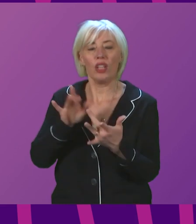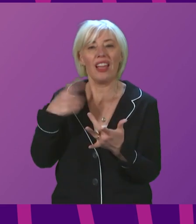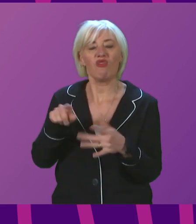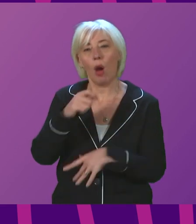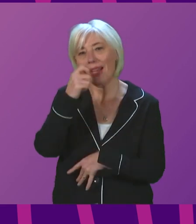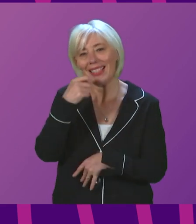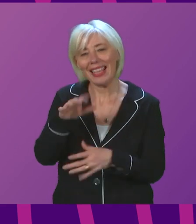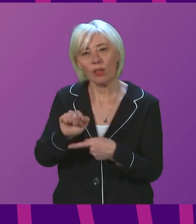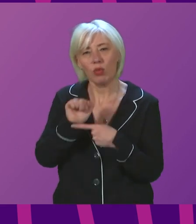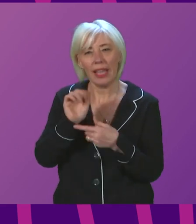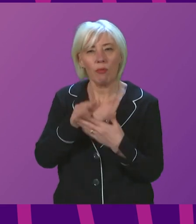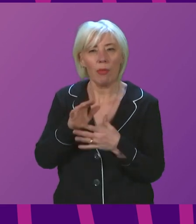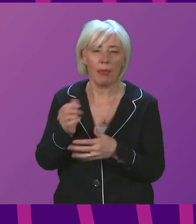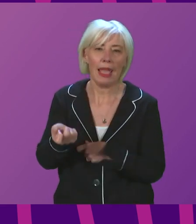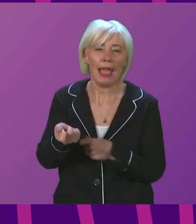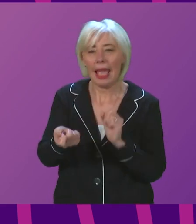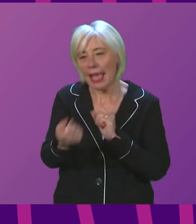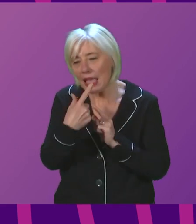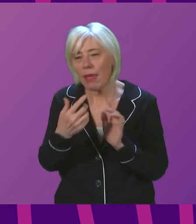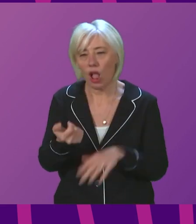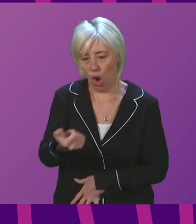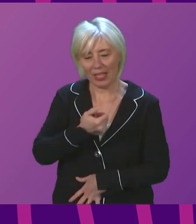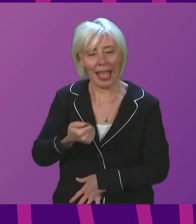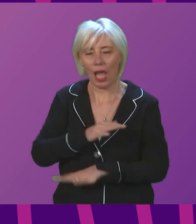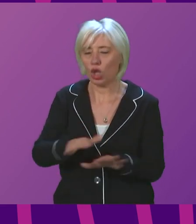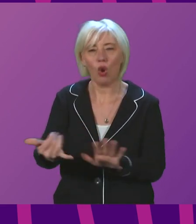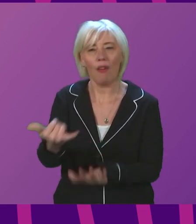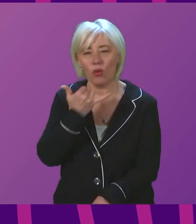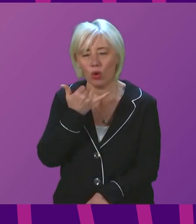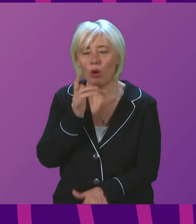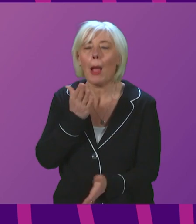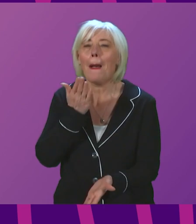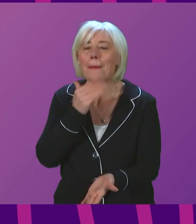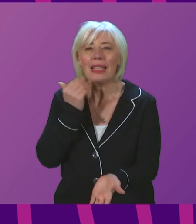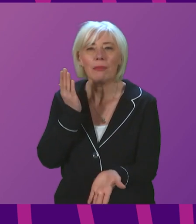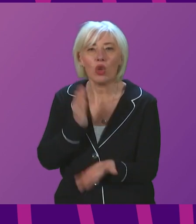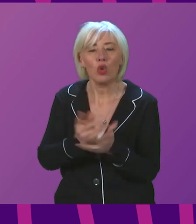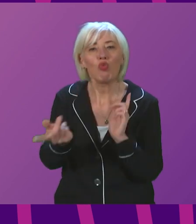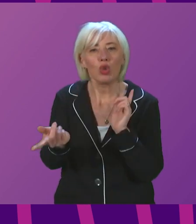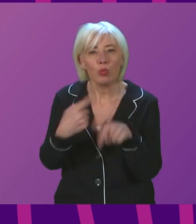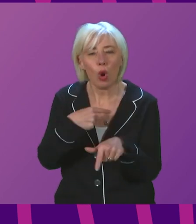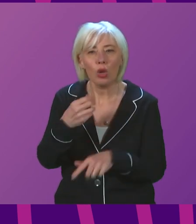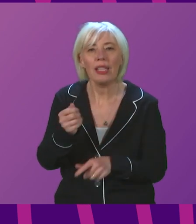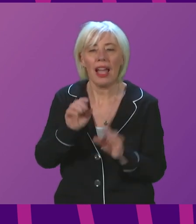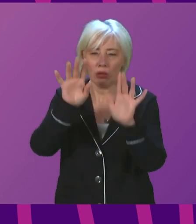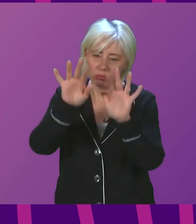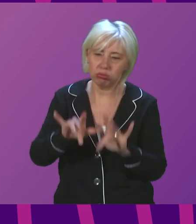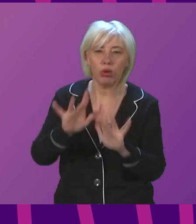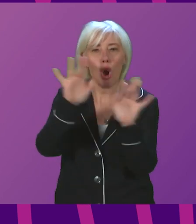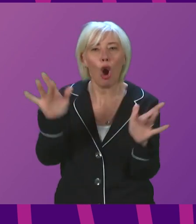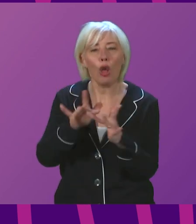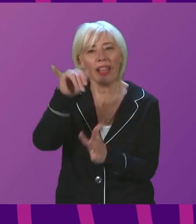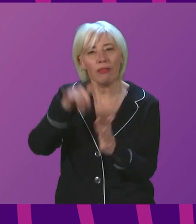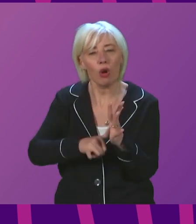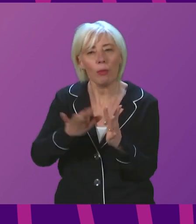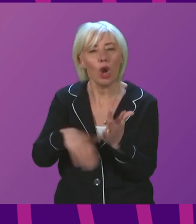or email rather than phone call. Please make sure you respond to these messages and complete the online form that is sent. This helps your contacts get